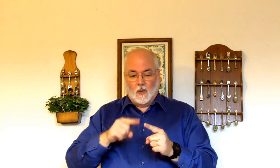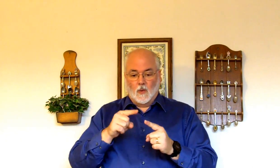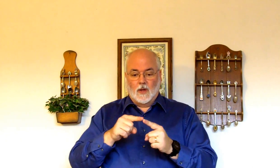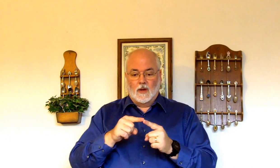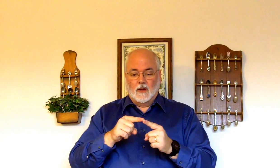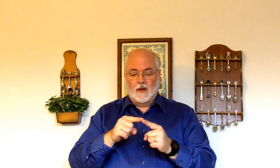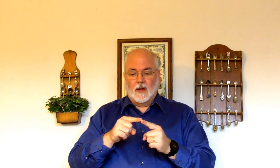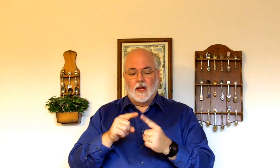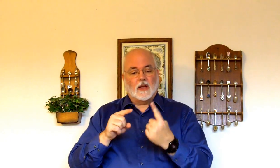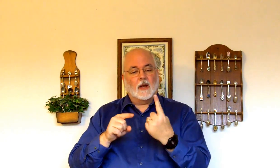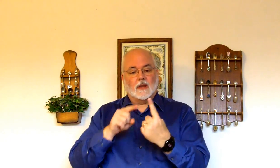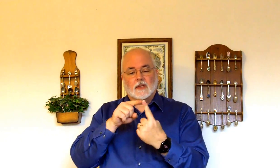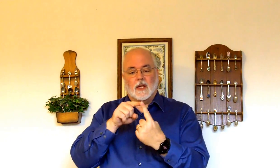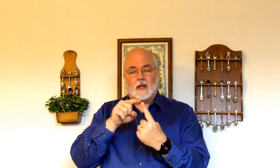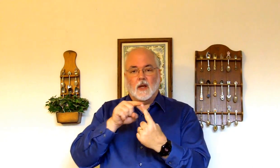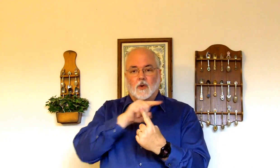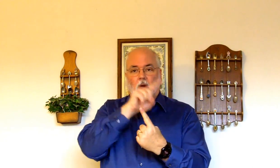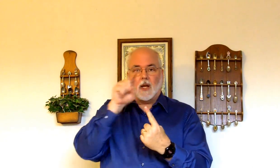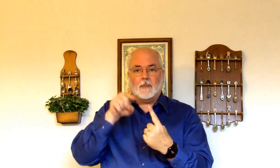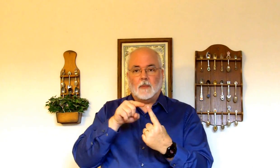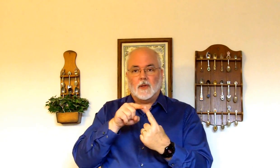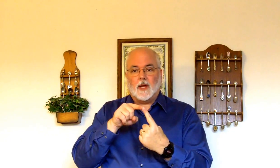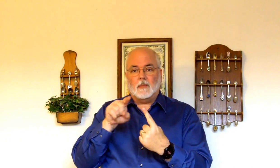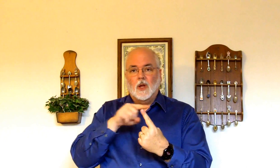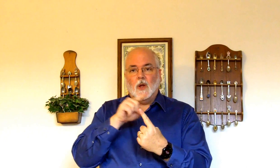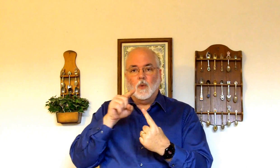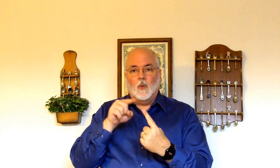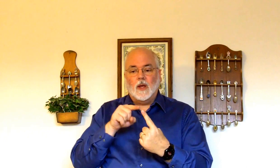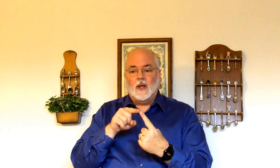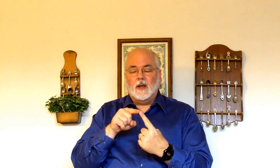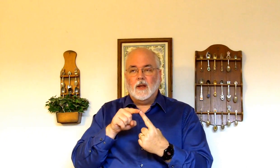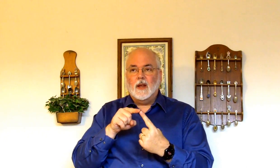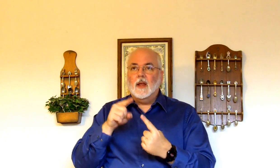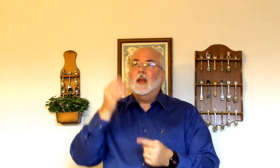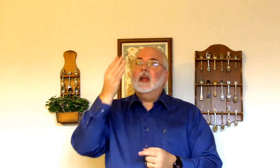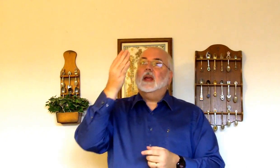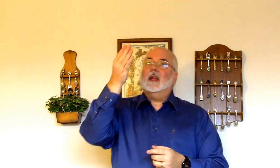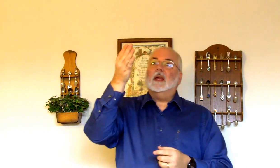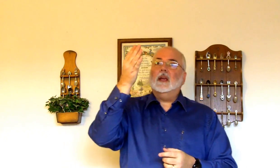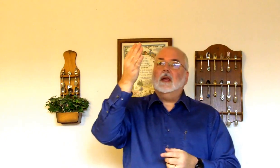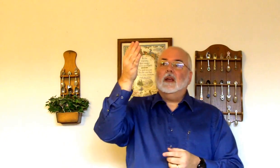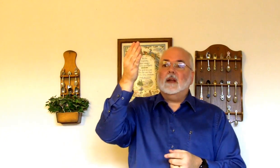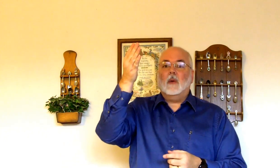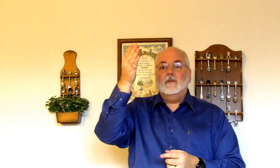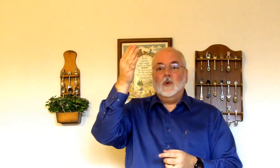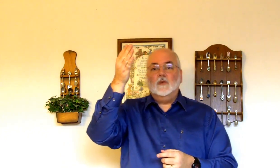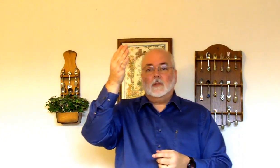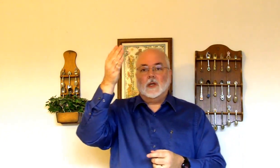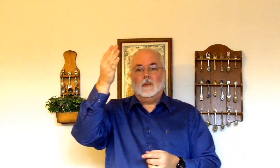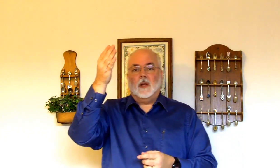When. Kind of like the stick. And you draw a light pop on top. When. When. He. Now we've moved him a little bit.